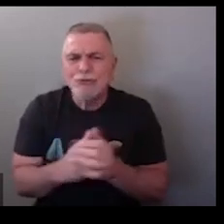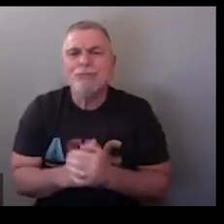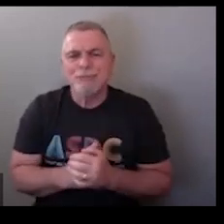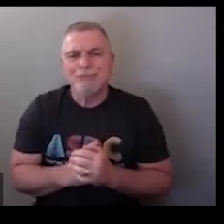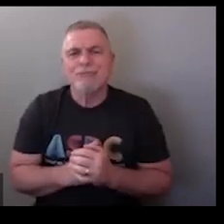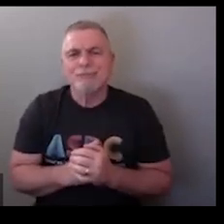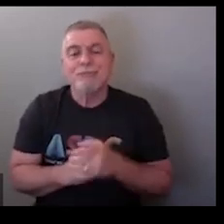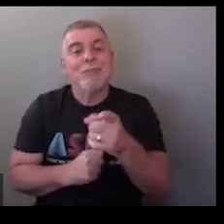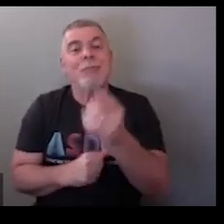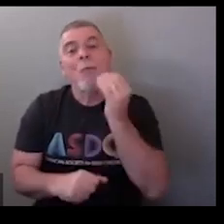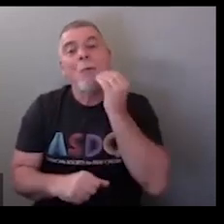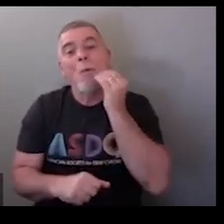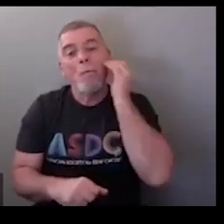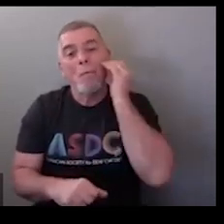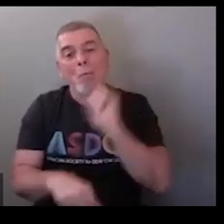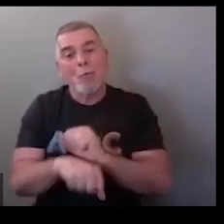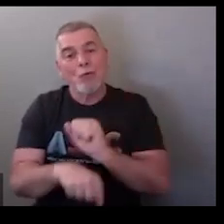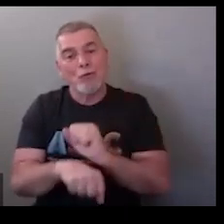is that class easy or hard